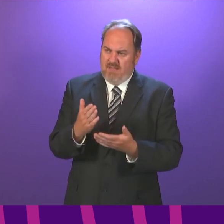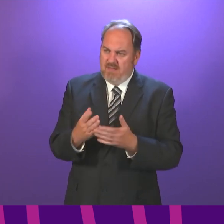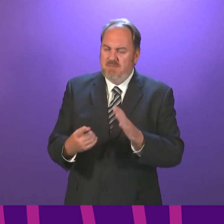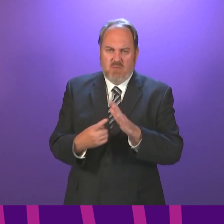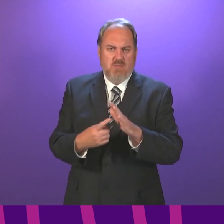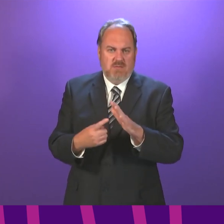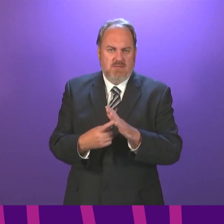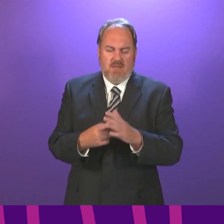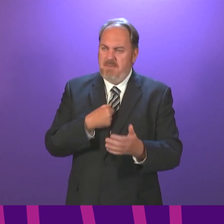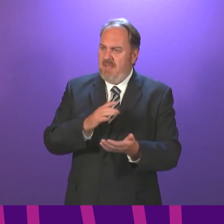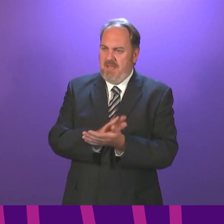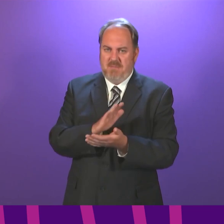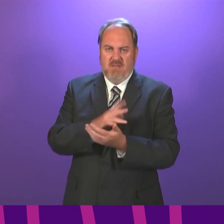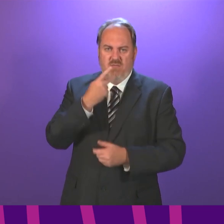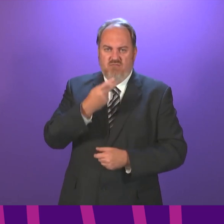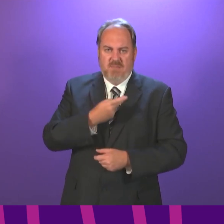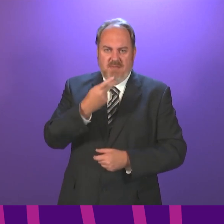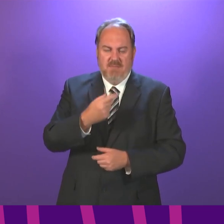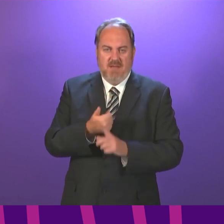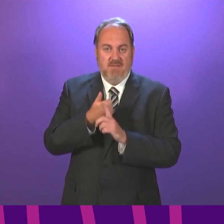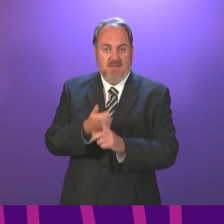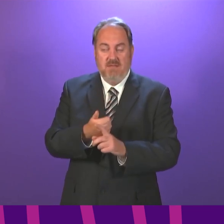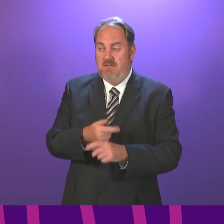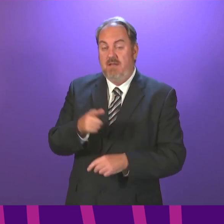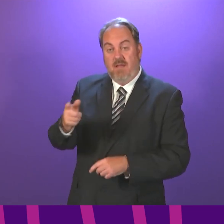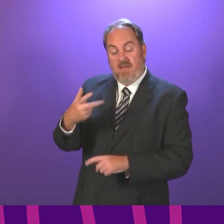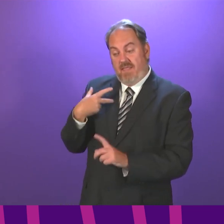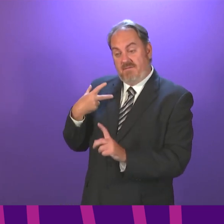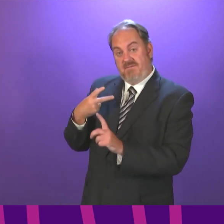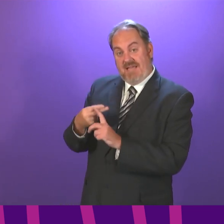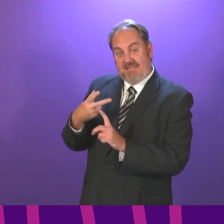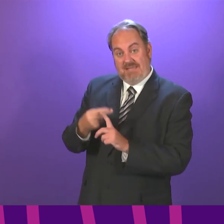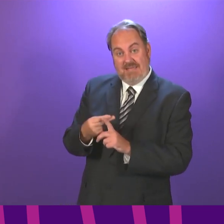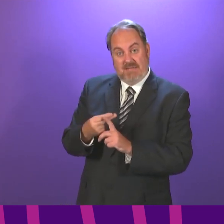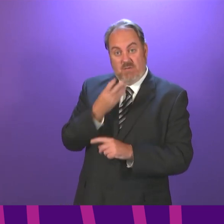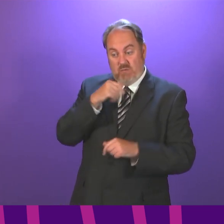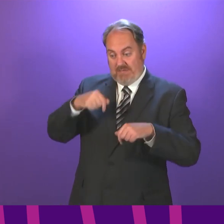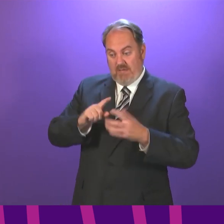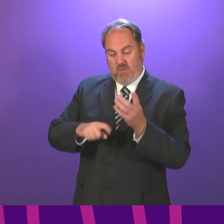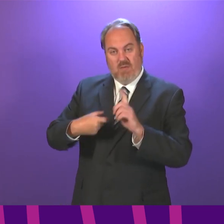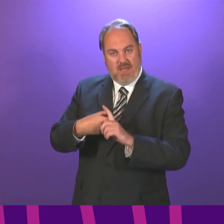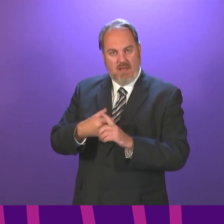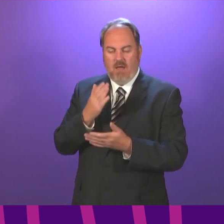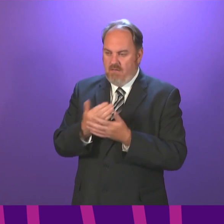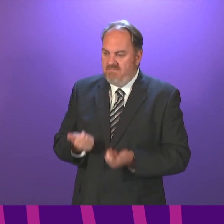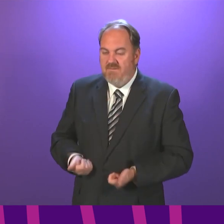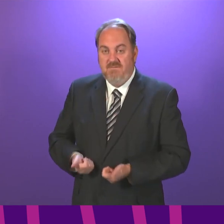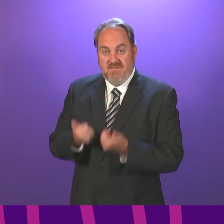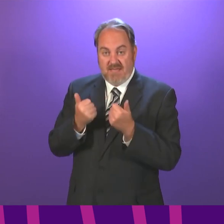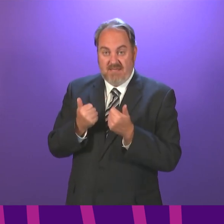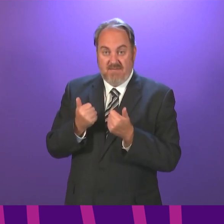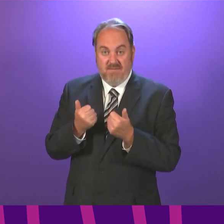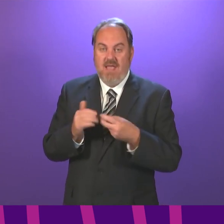advice on this. The vaccines that are available in the UK have been shown to be effective and safe, and that is an important